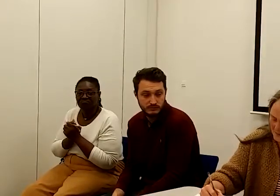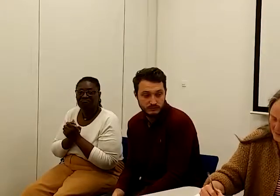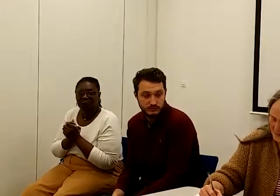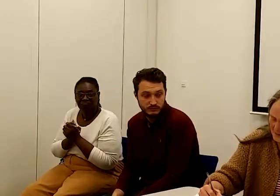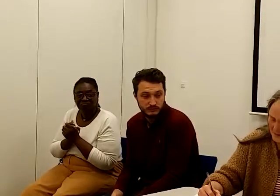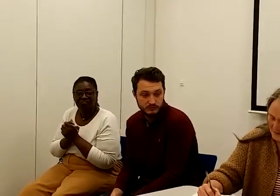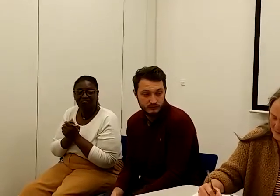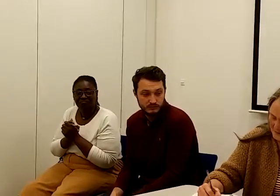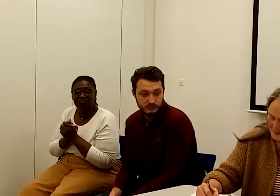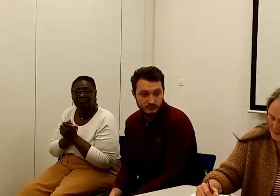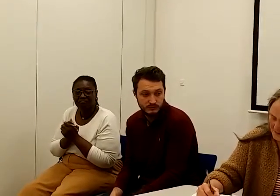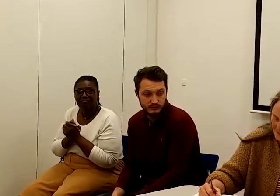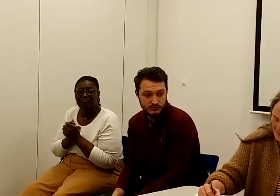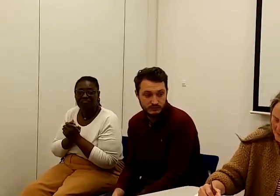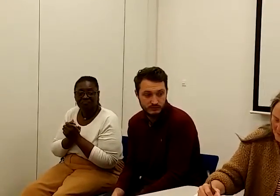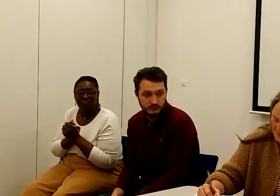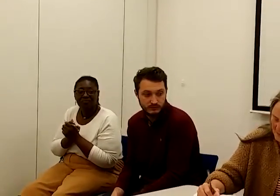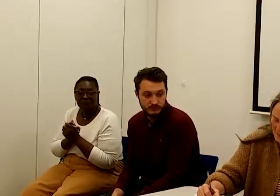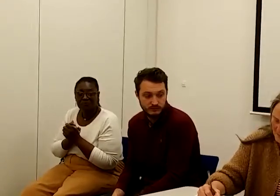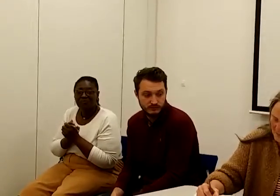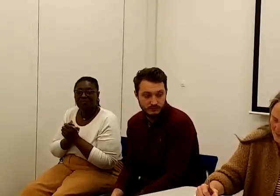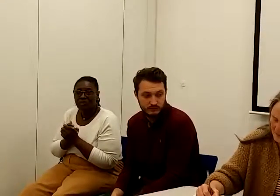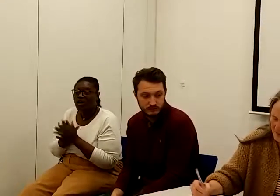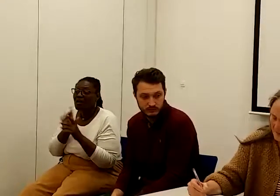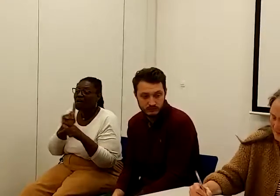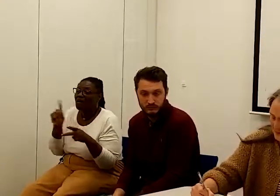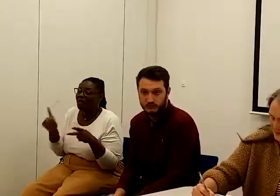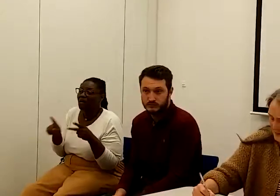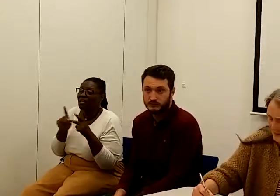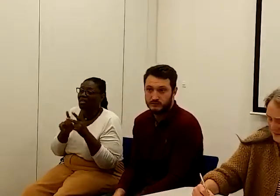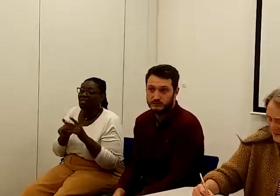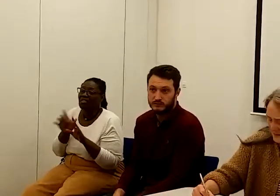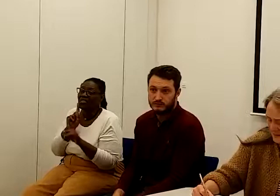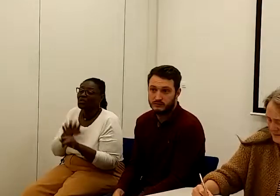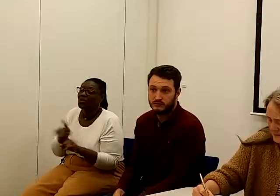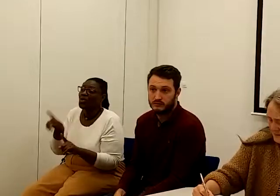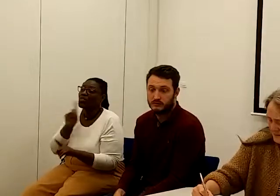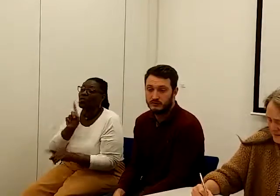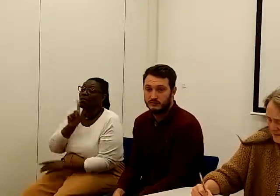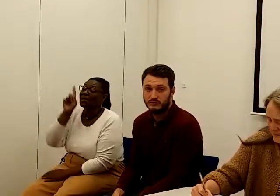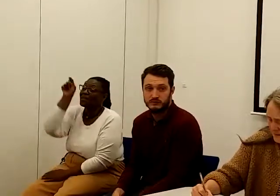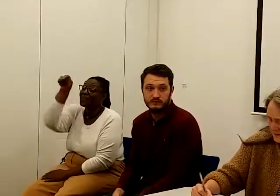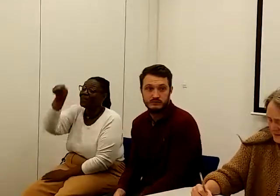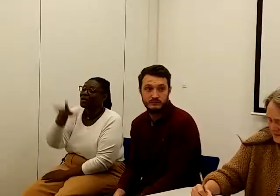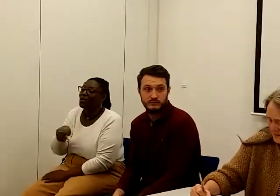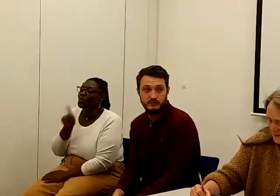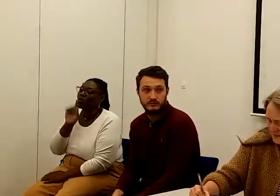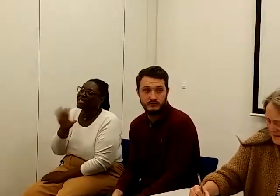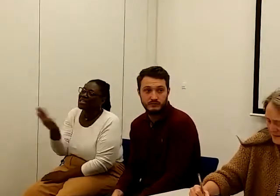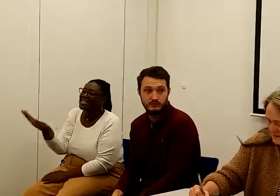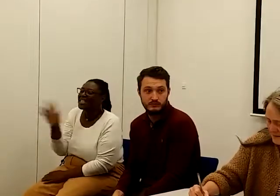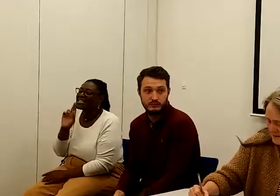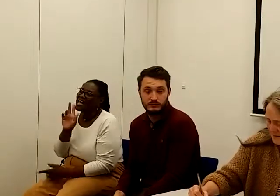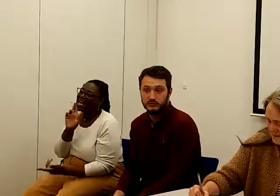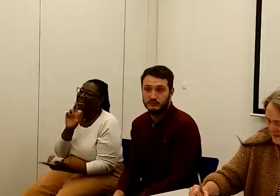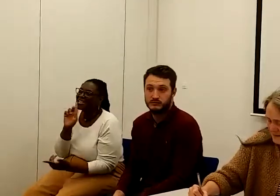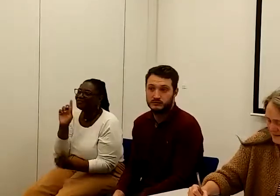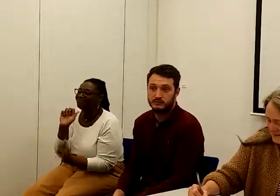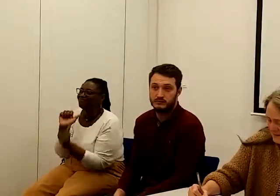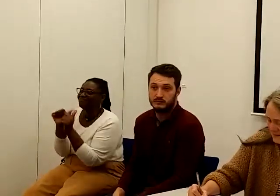well this is something that we've got to work on. The thing is, going back to the lady at the back there, we need a snappy hashtag, that's going